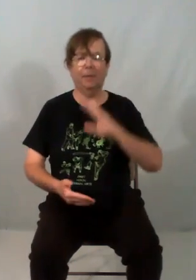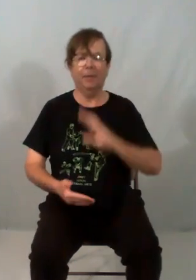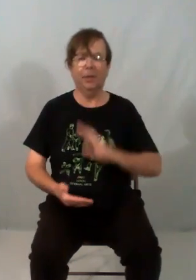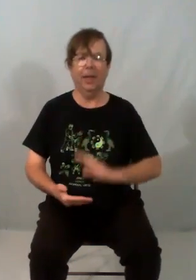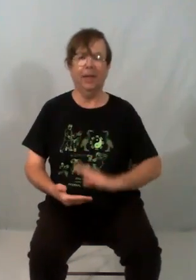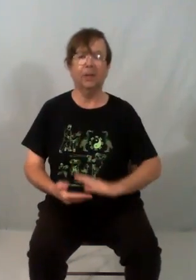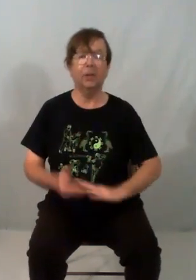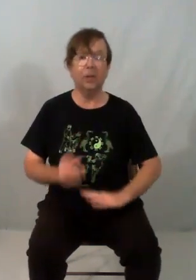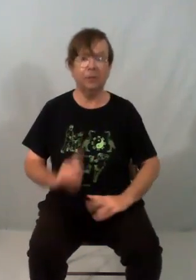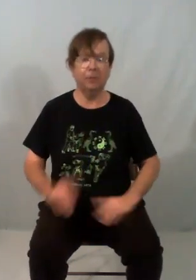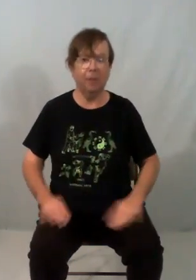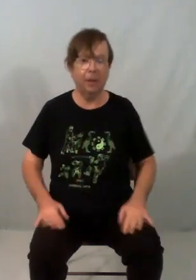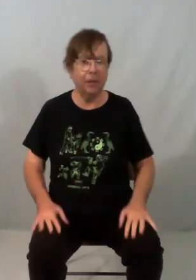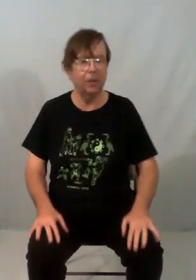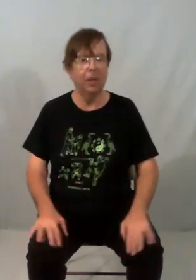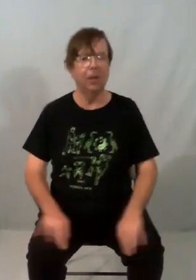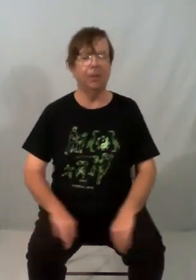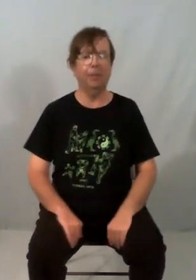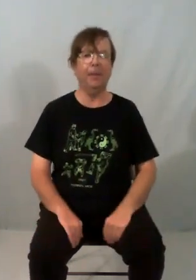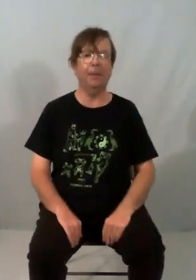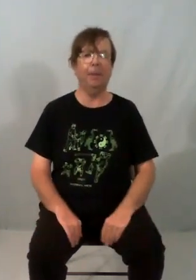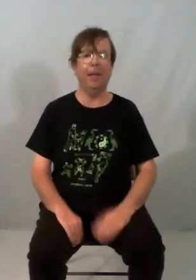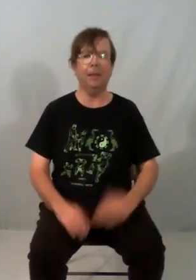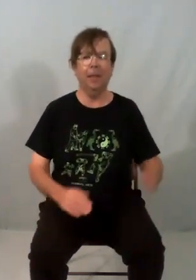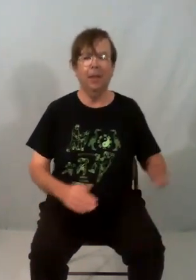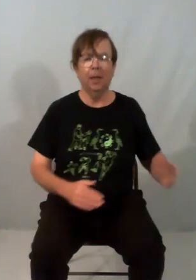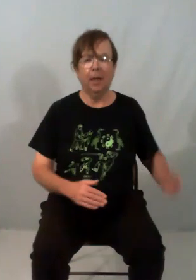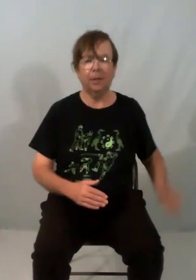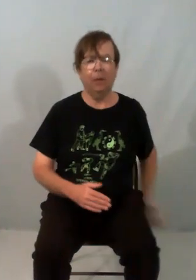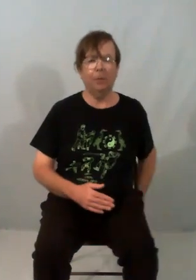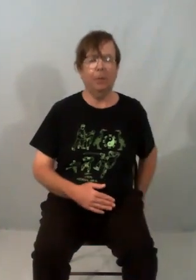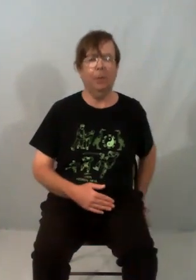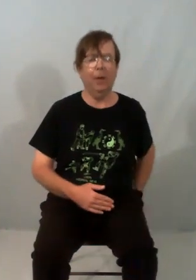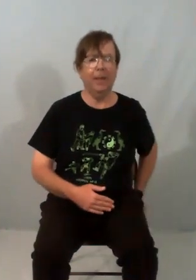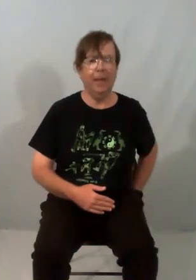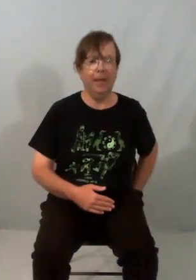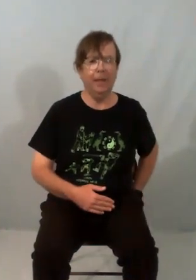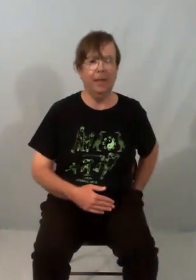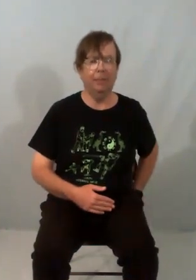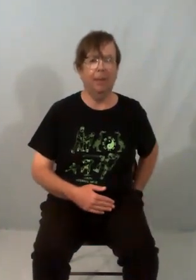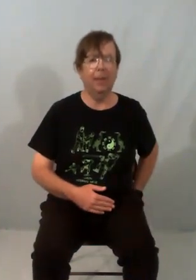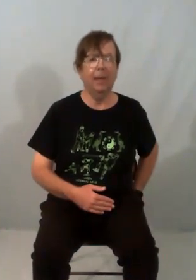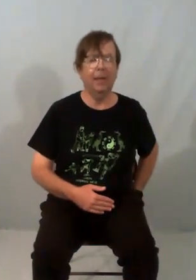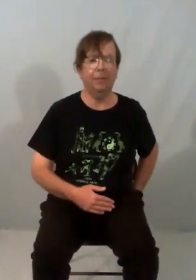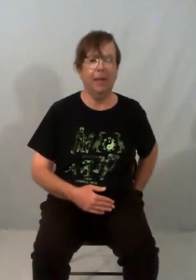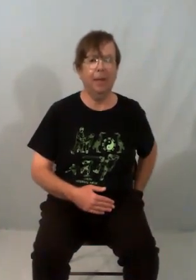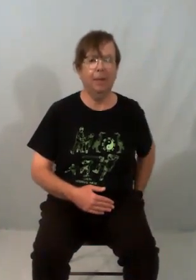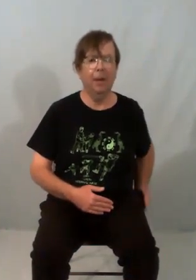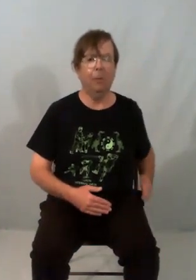So just to remind you of the basic pattern. I start with my weight here in my left hip. On